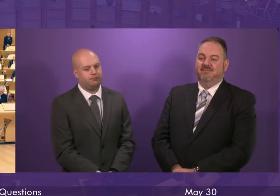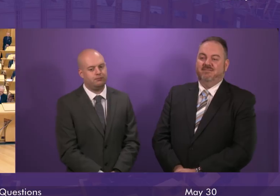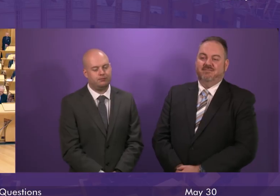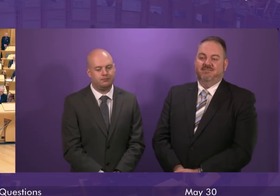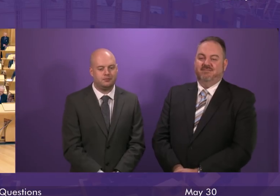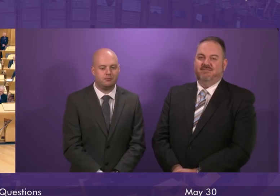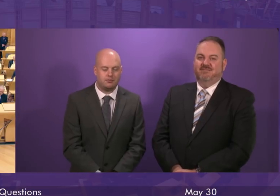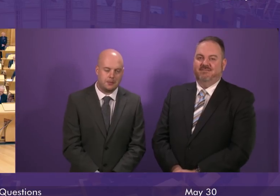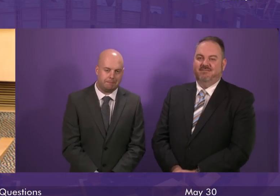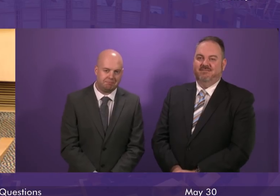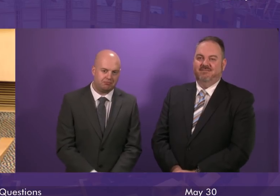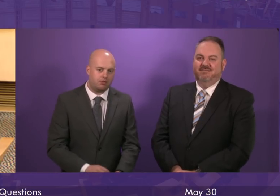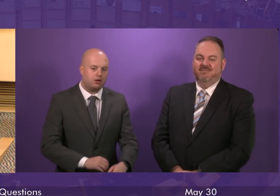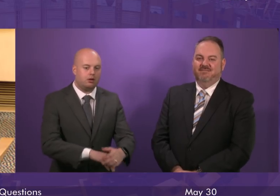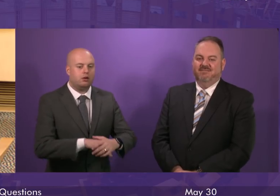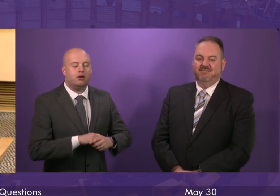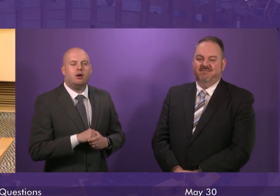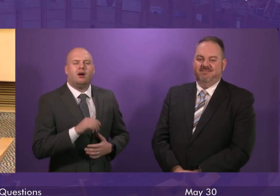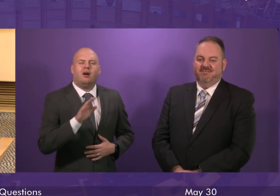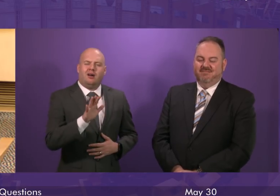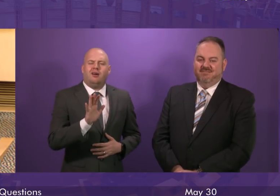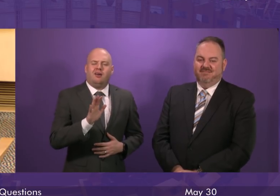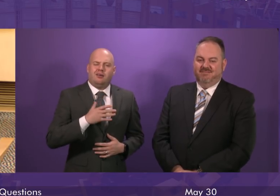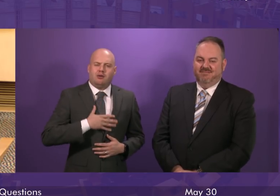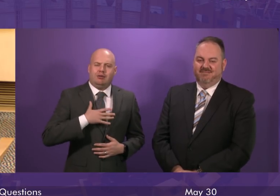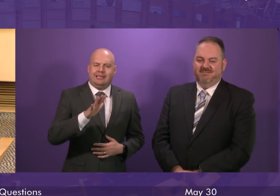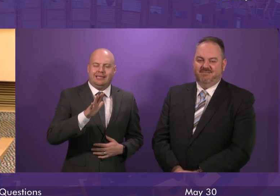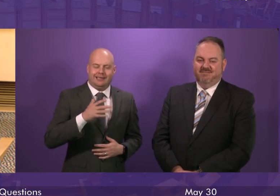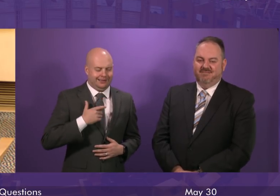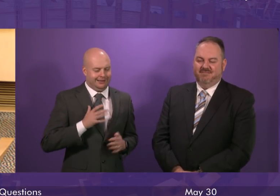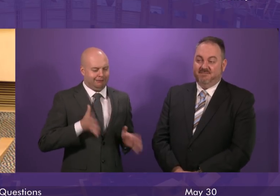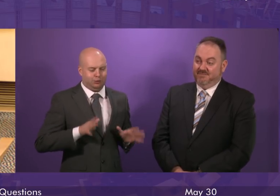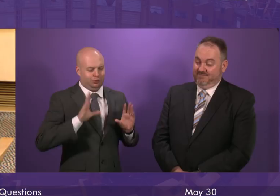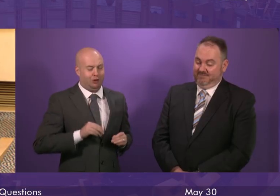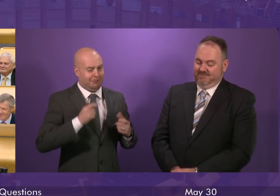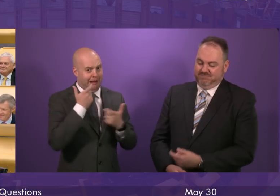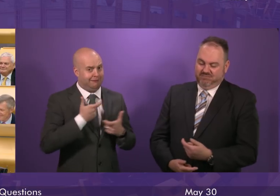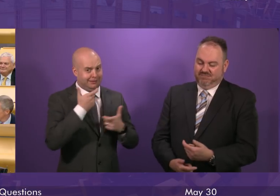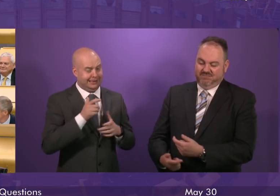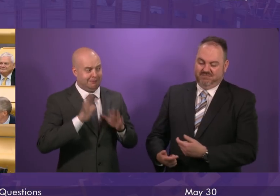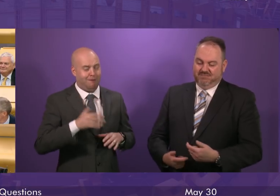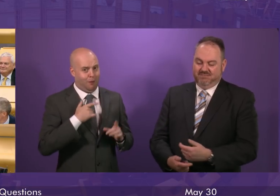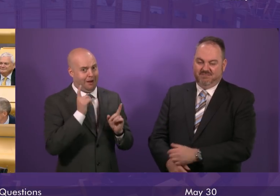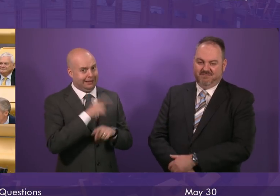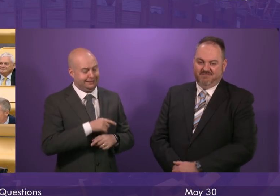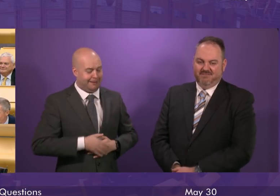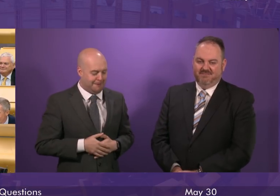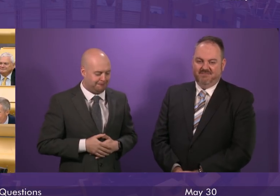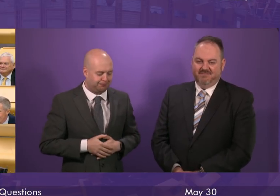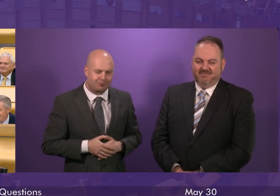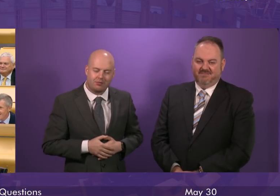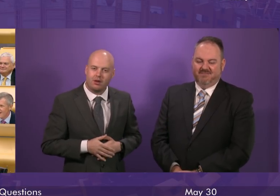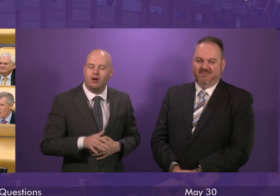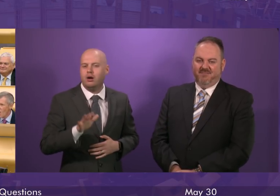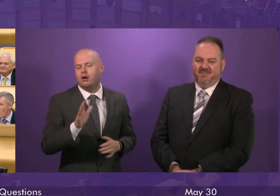First Minister. Sorry if I can take a minute to stop laughing before I answer Willie Rennies. I'm not sure I want to follow